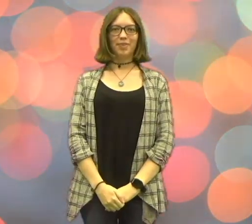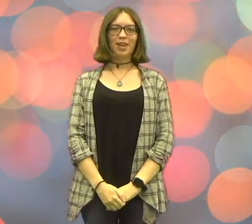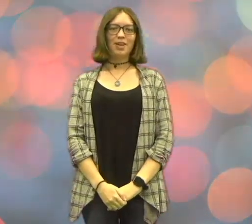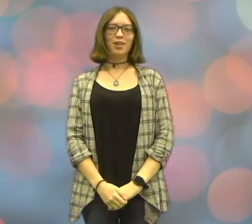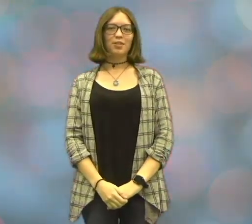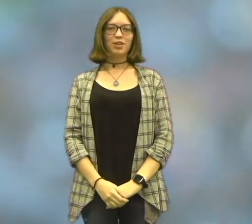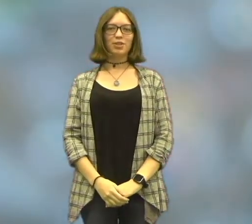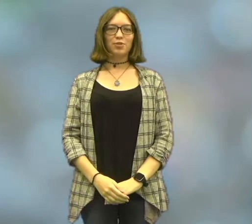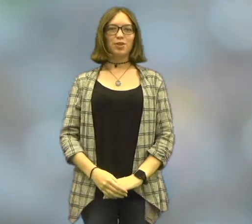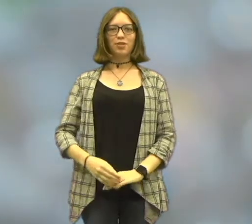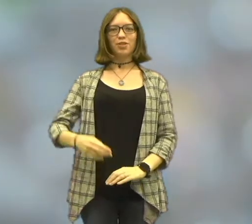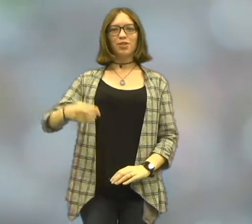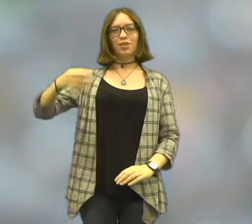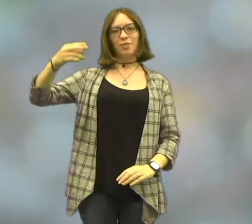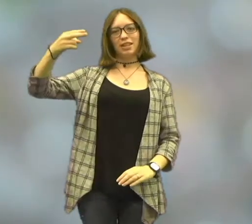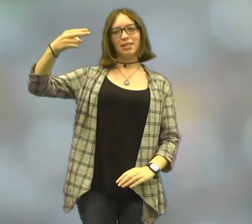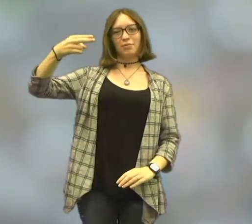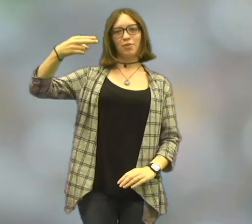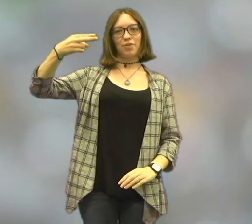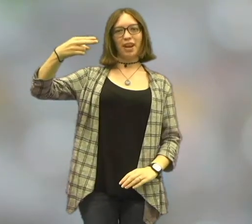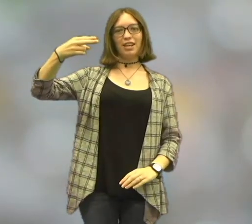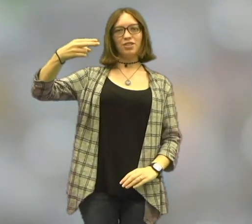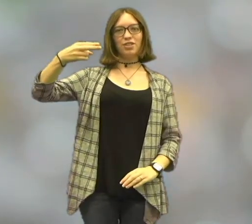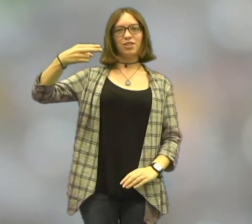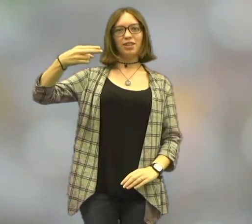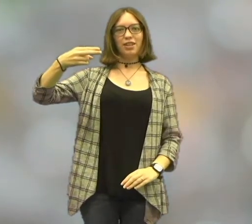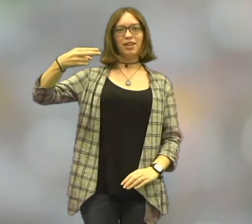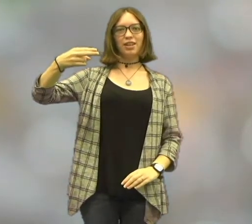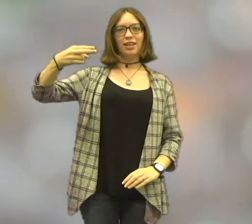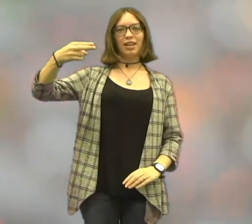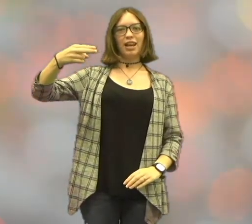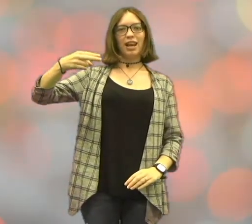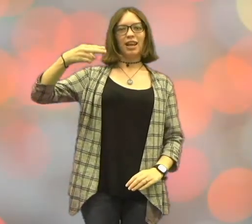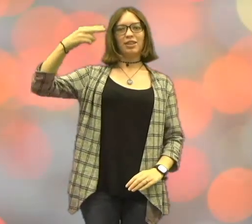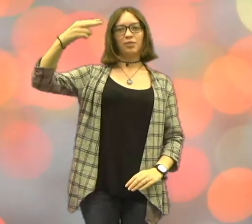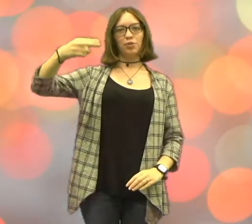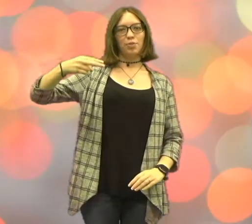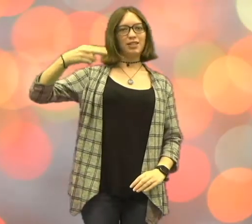For historical, you make the symbol for H and you loop it.